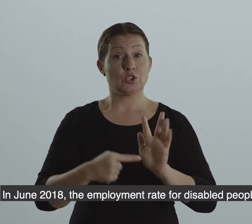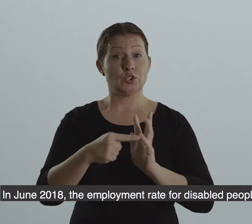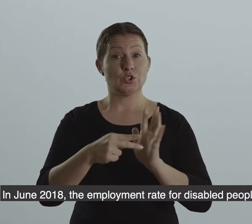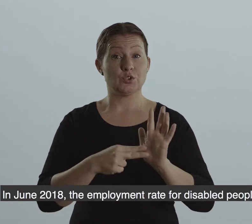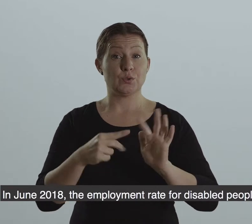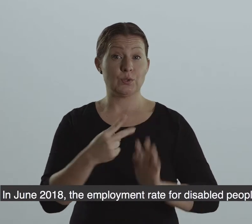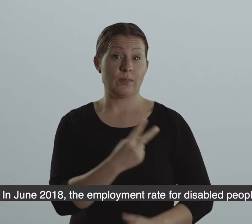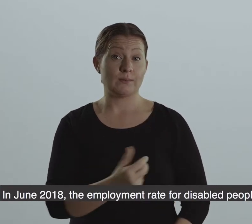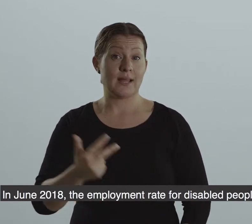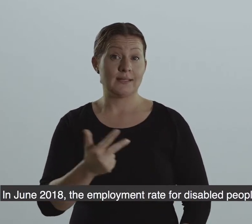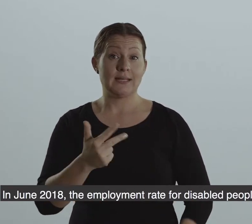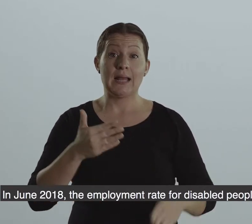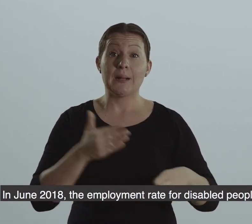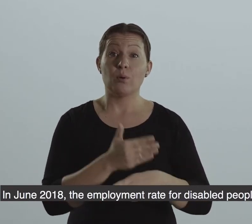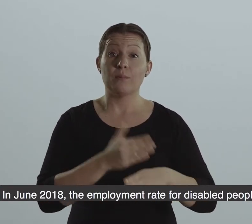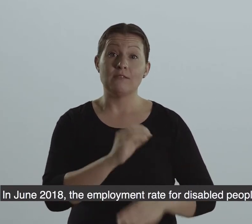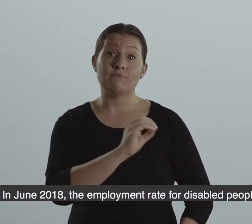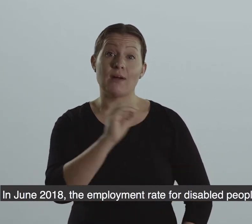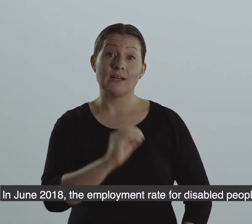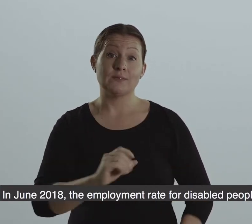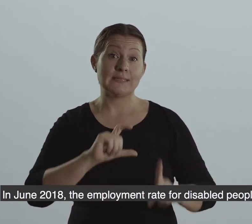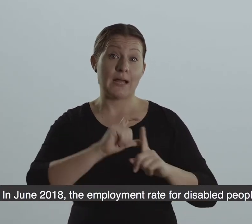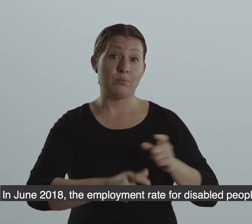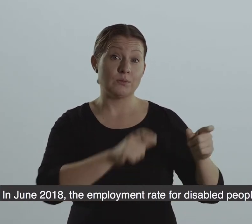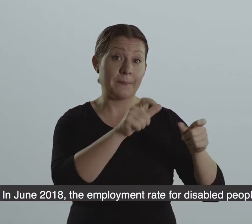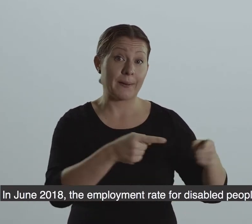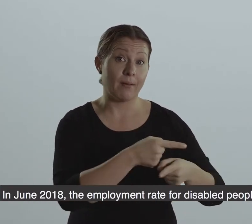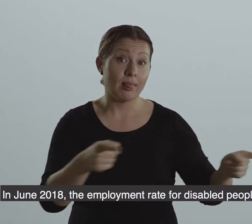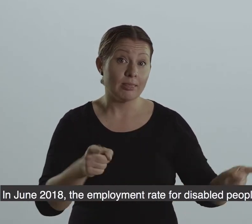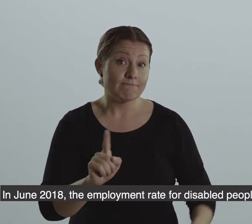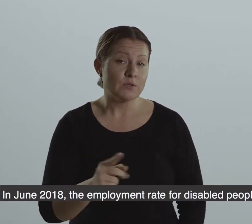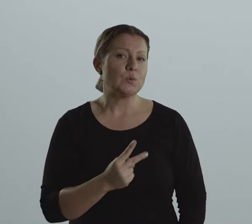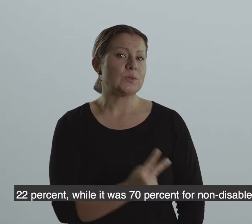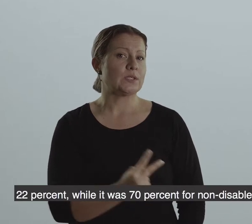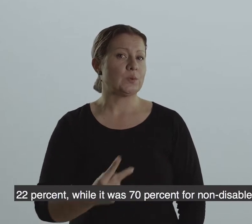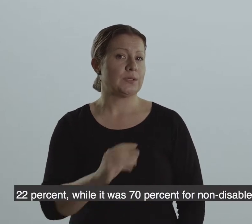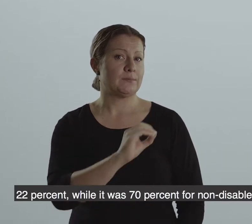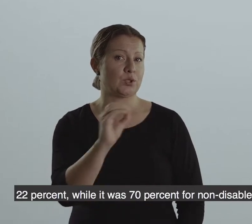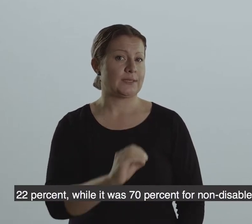In June 2018, the employment rate for disabled people was about 22%